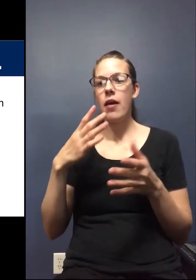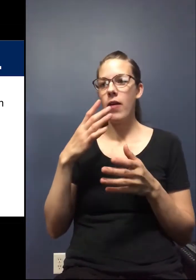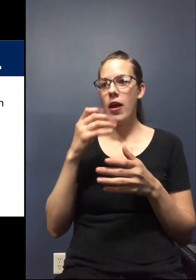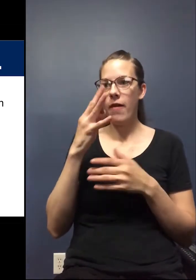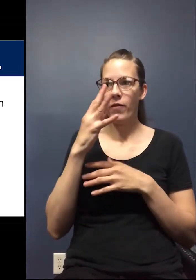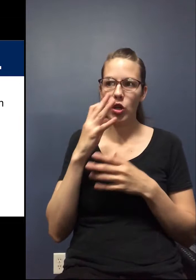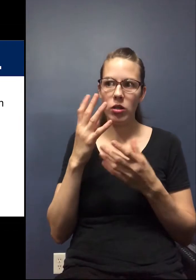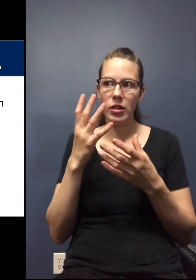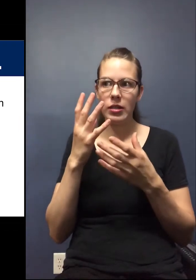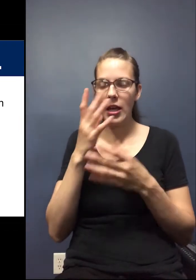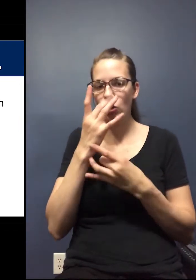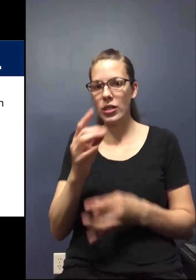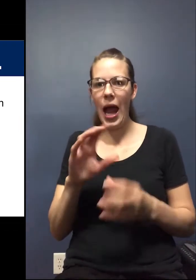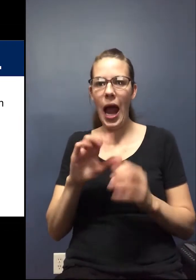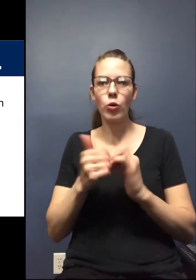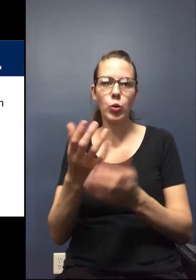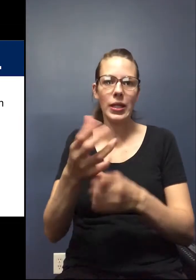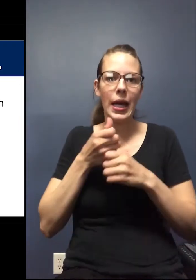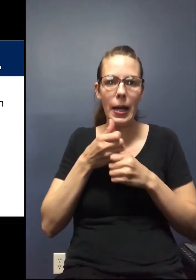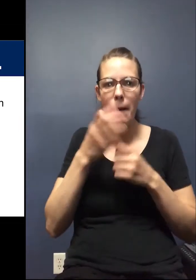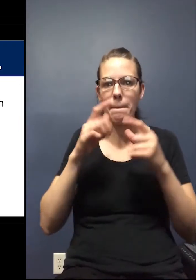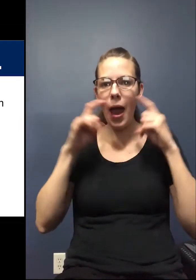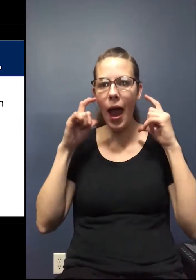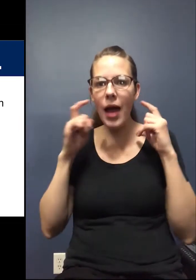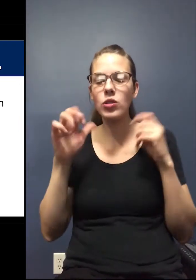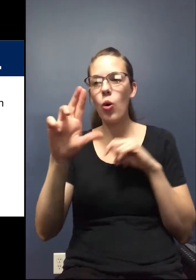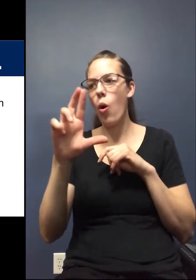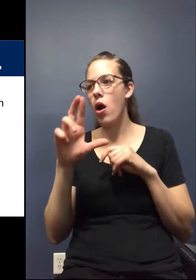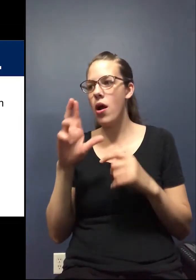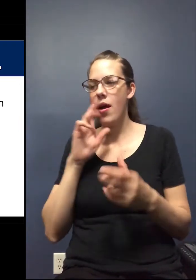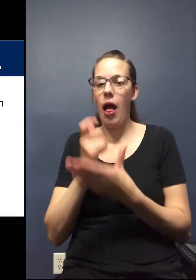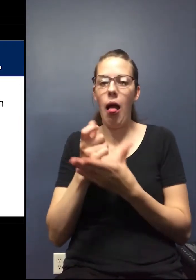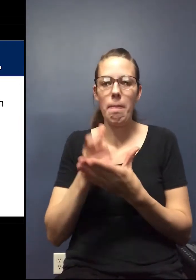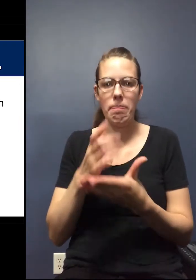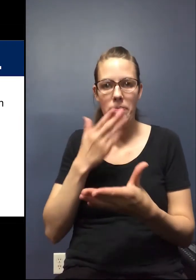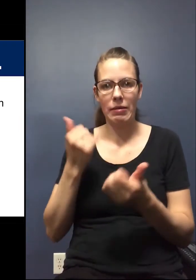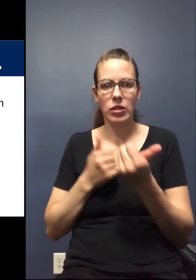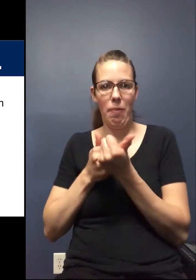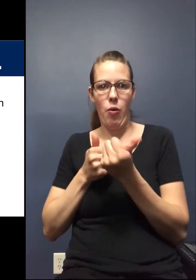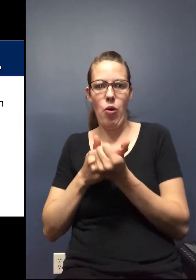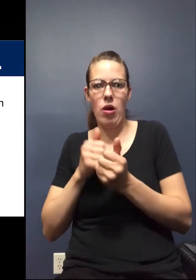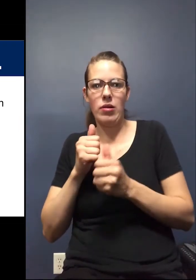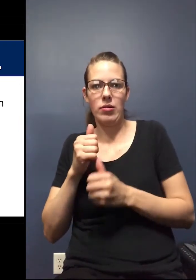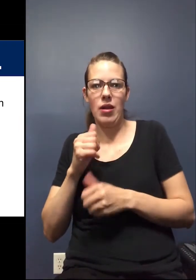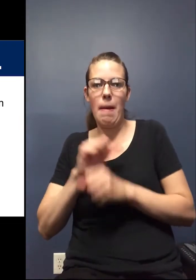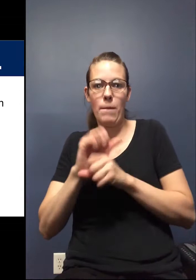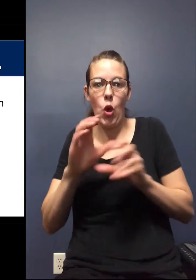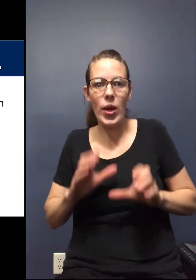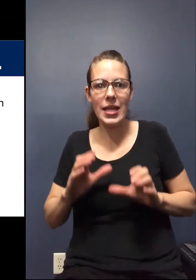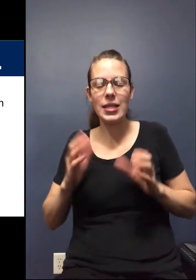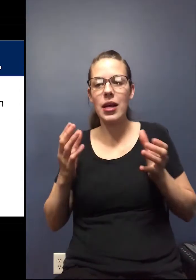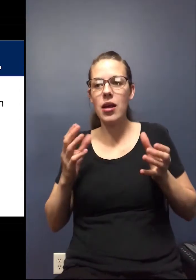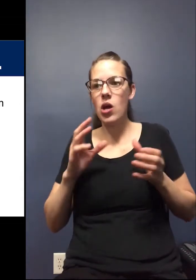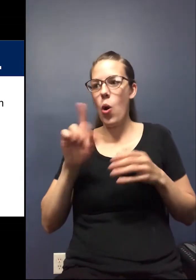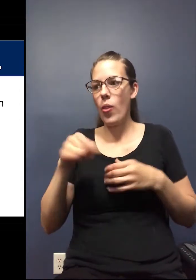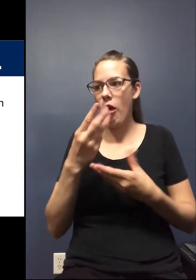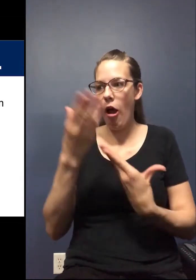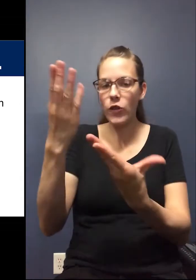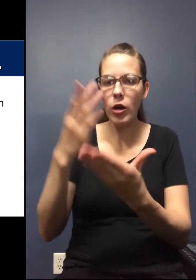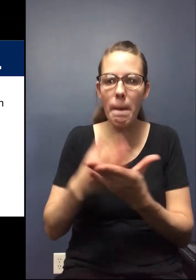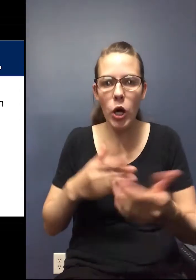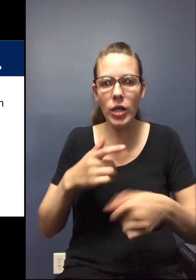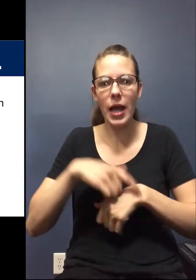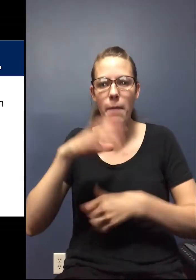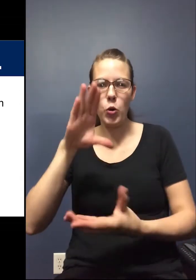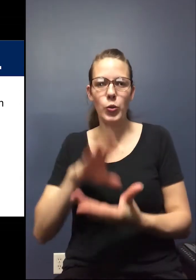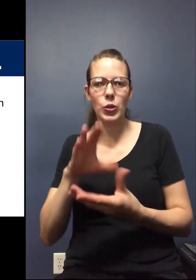procuring masks or figuring out whether they can help best support their employees if they can only offer part